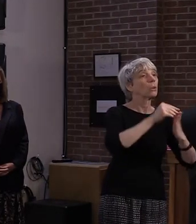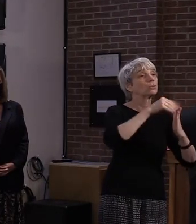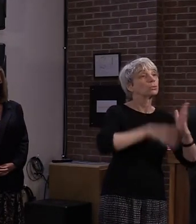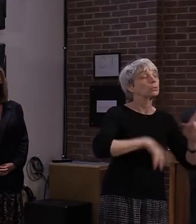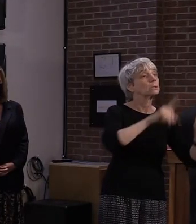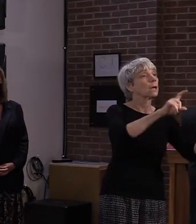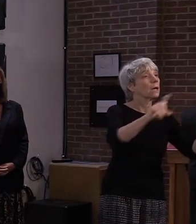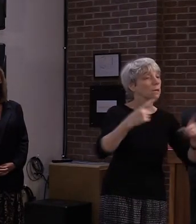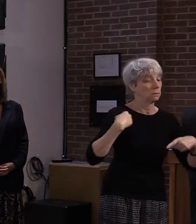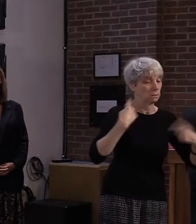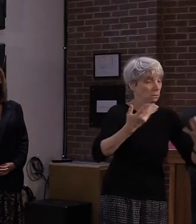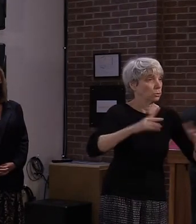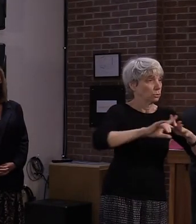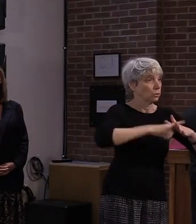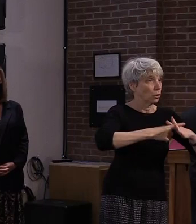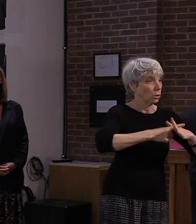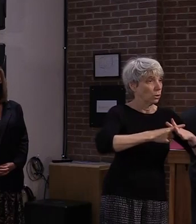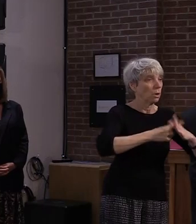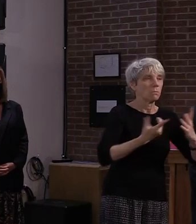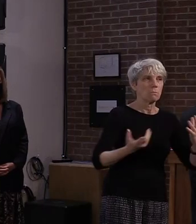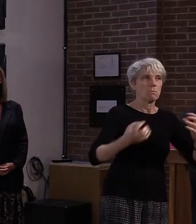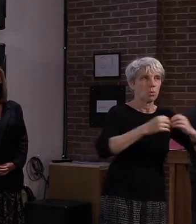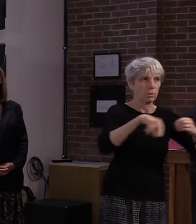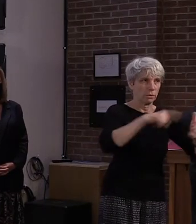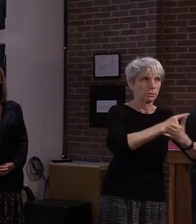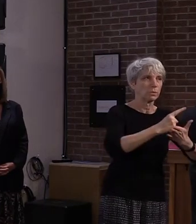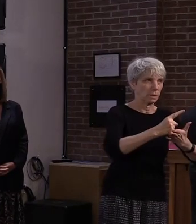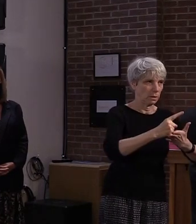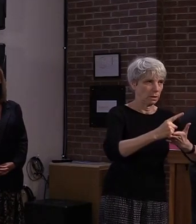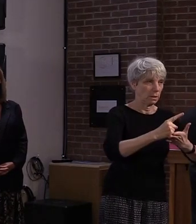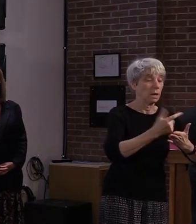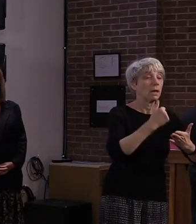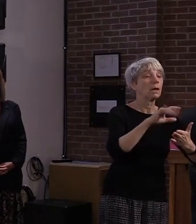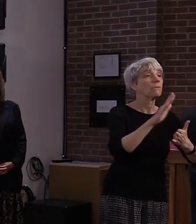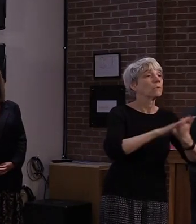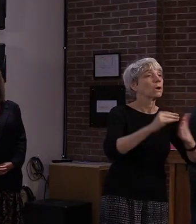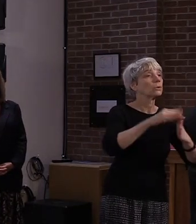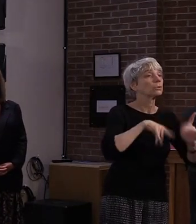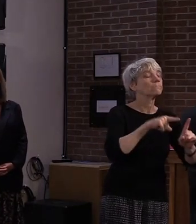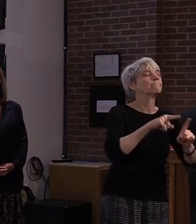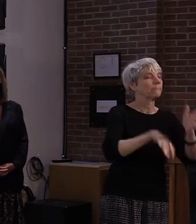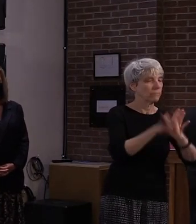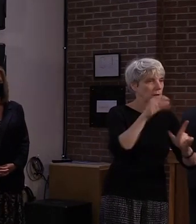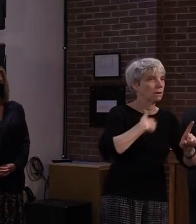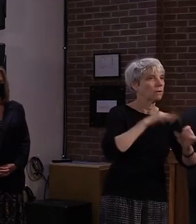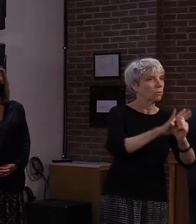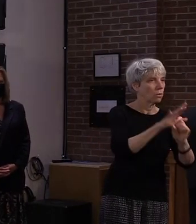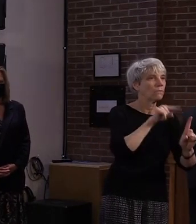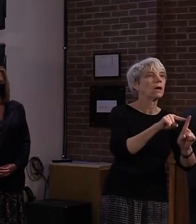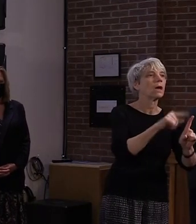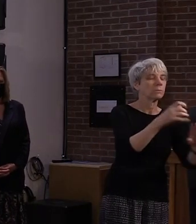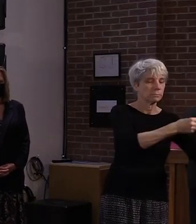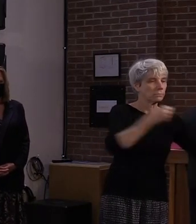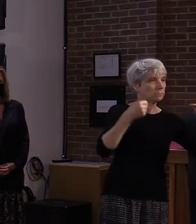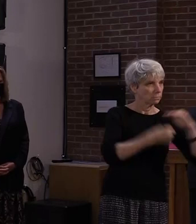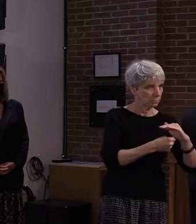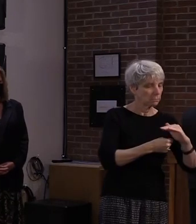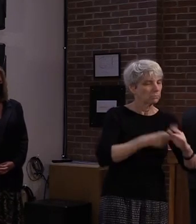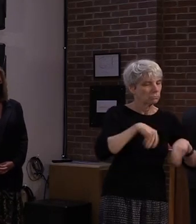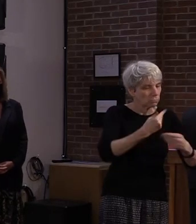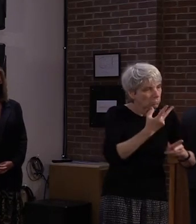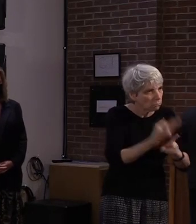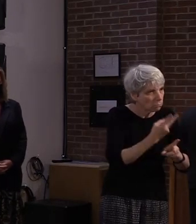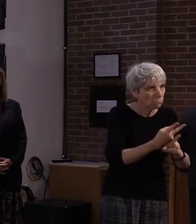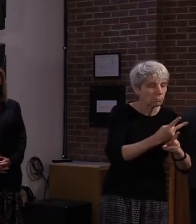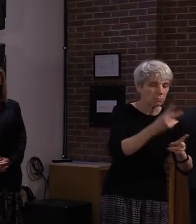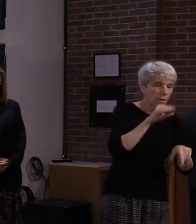more this week. Students who test positive are isolated and receive the health guidance and care they need. And